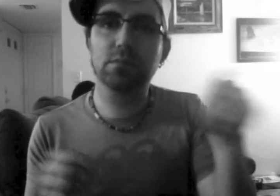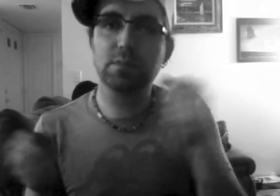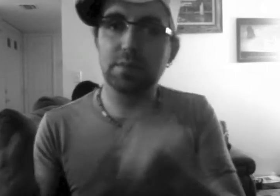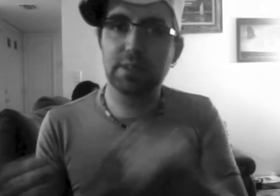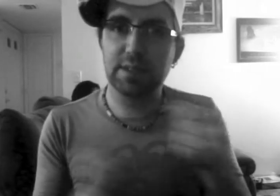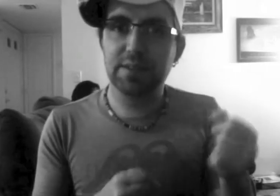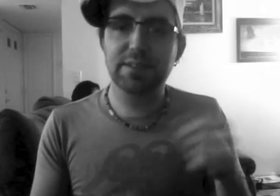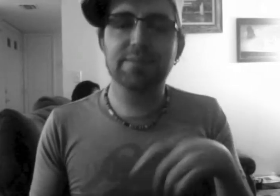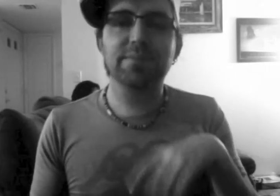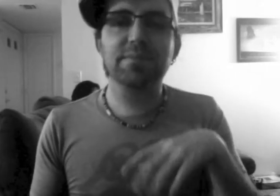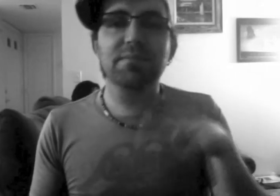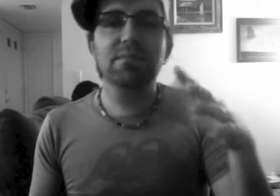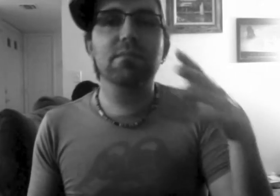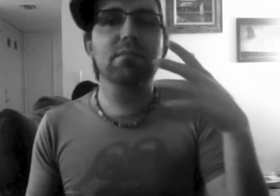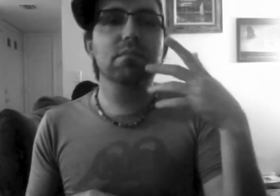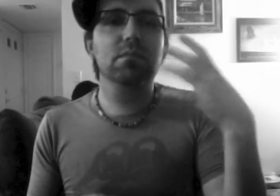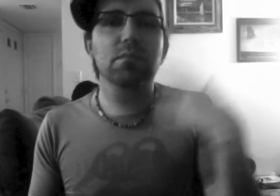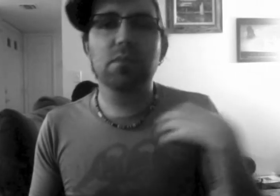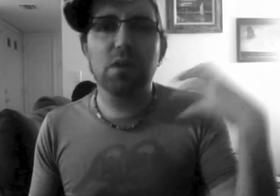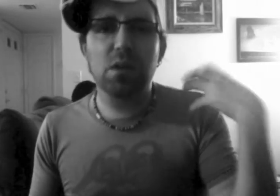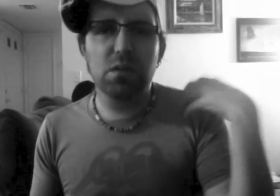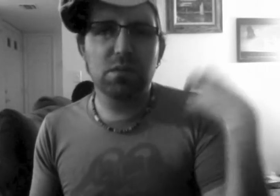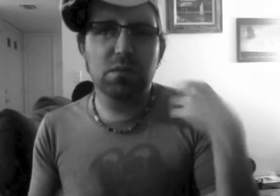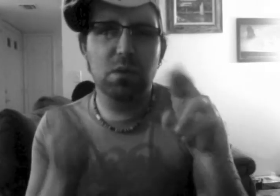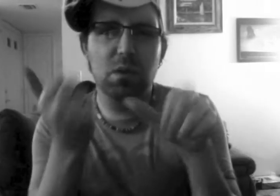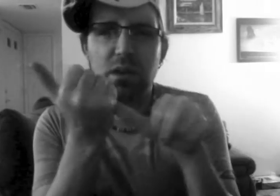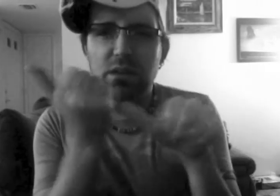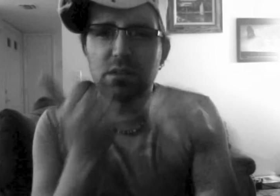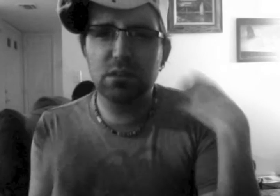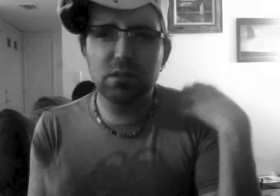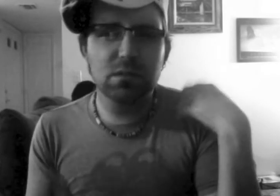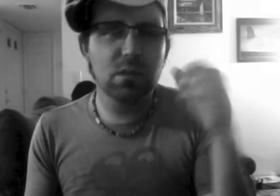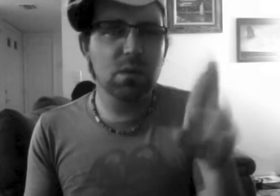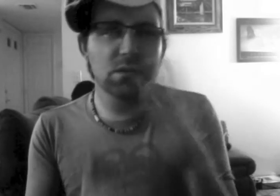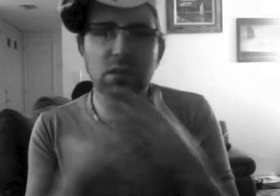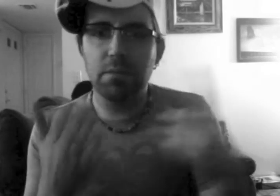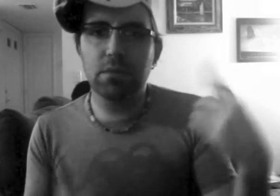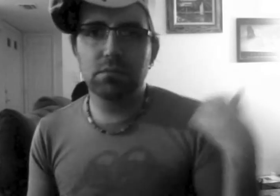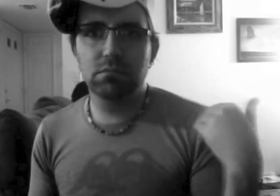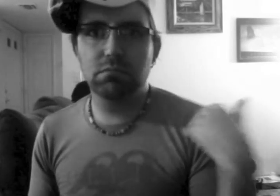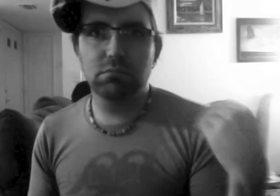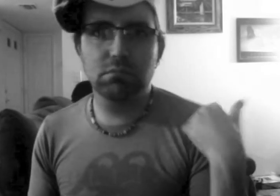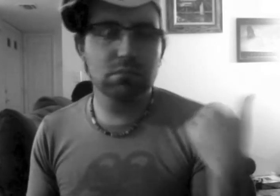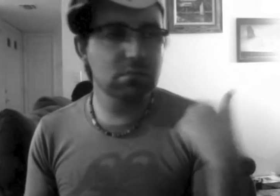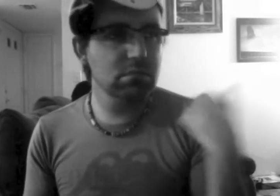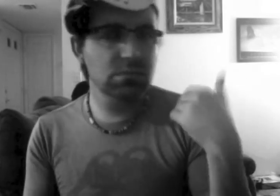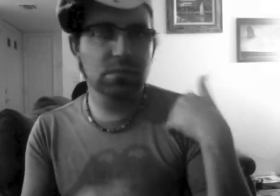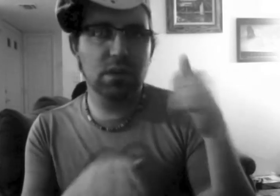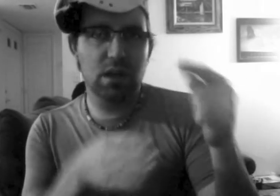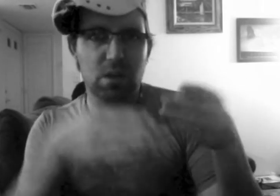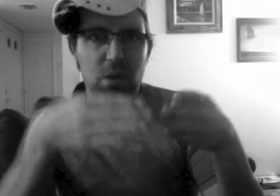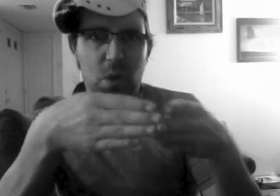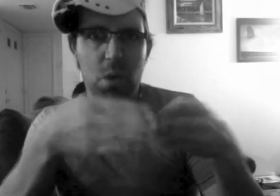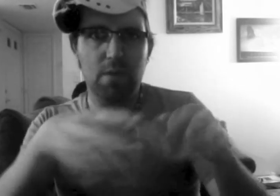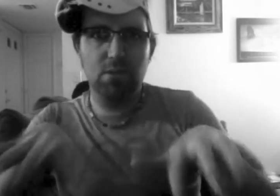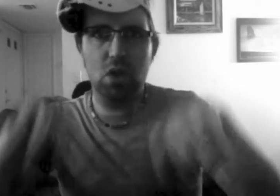I'll be beside you. Get the Borgias at Nurse Jackie in the premium channel section under show on demand and choose